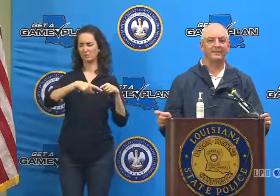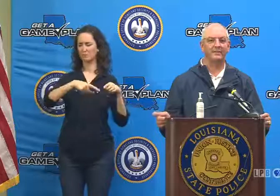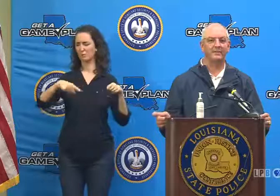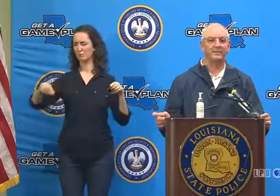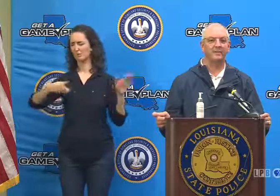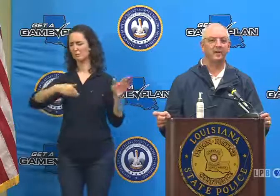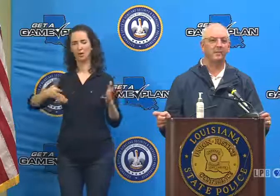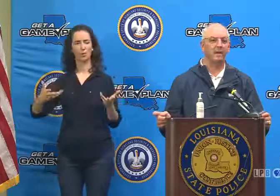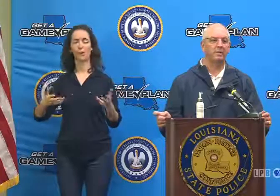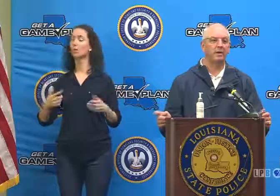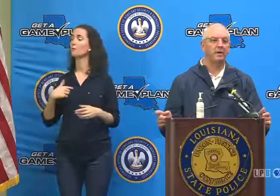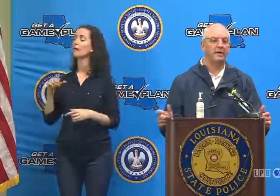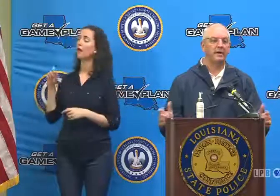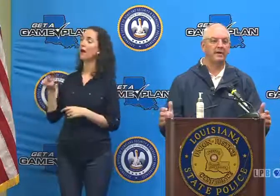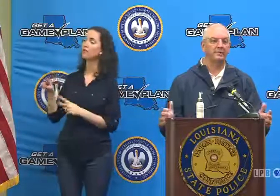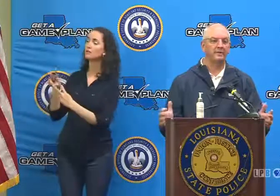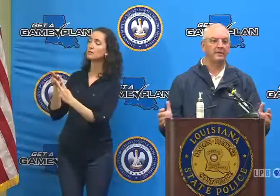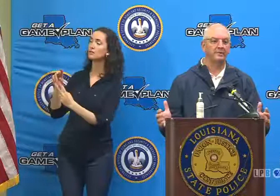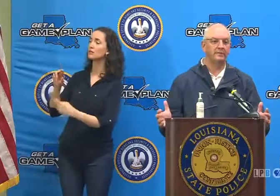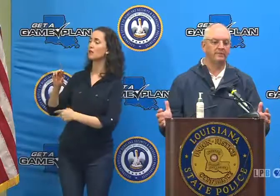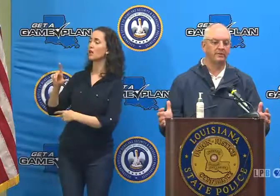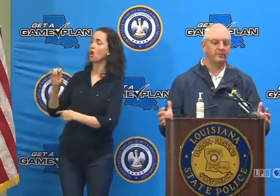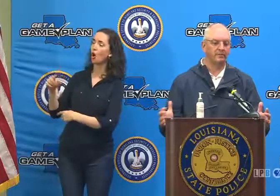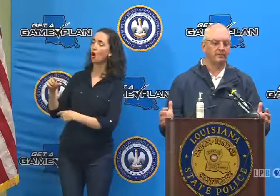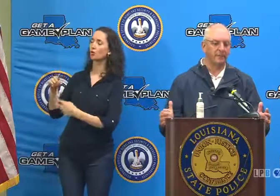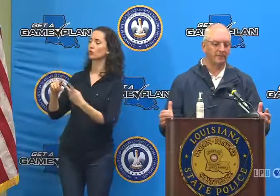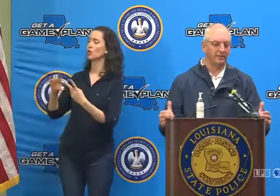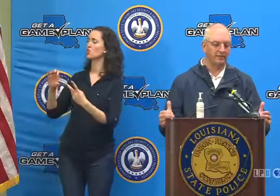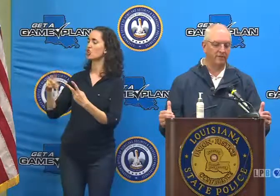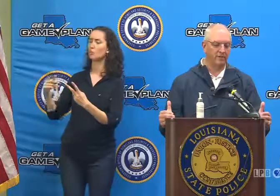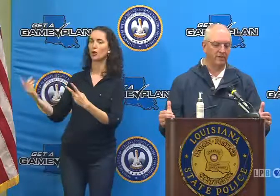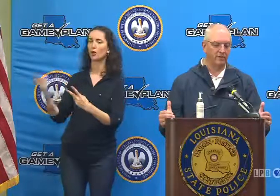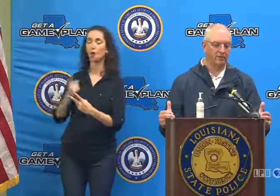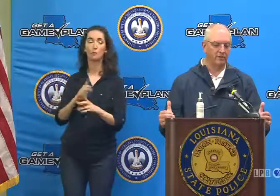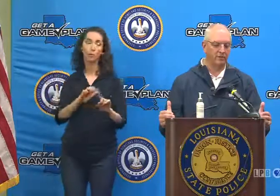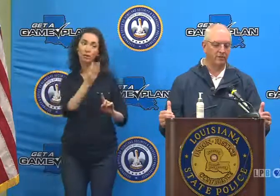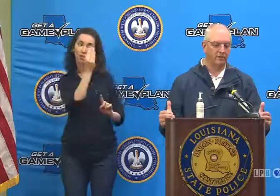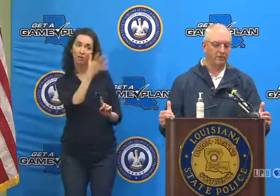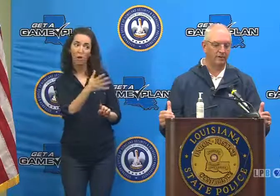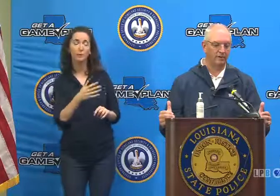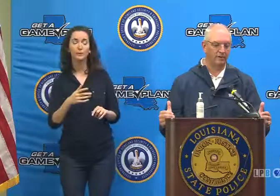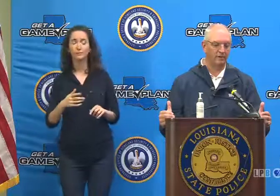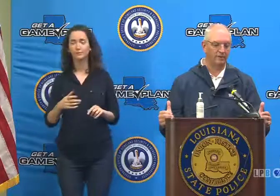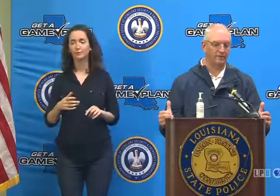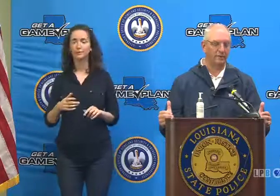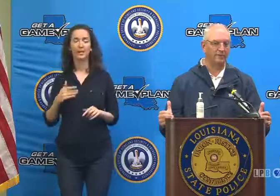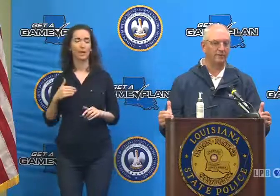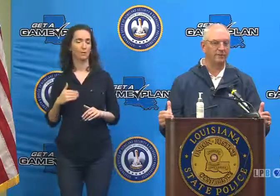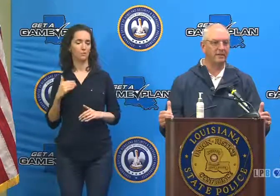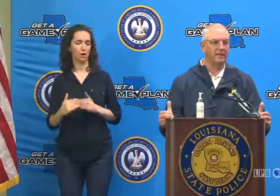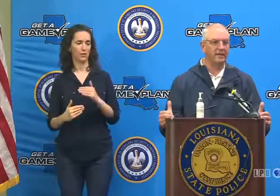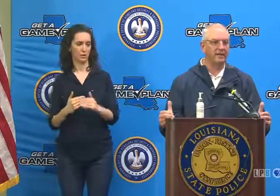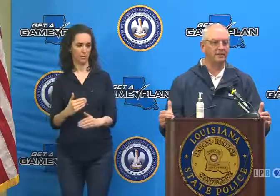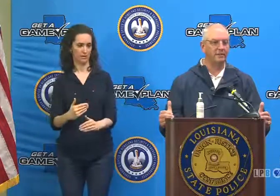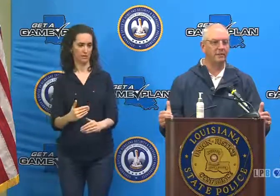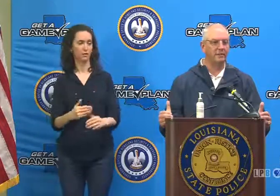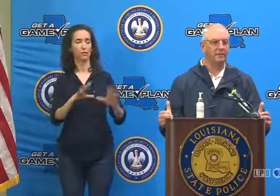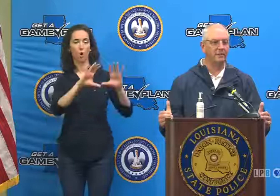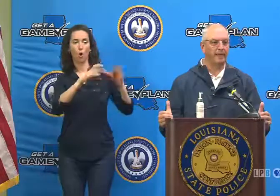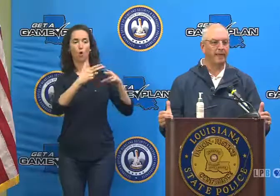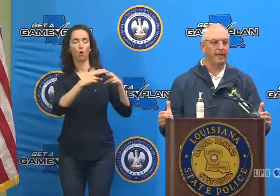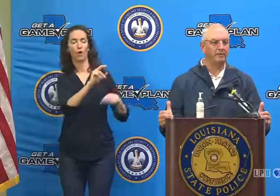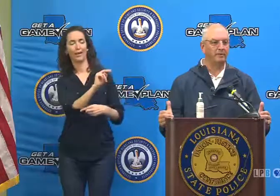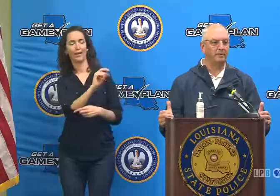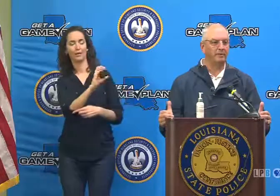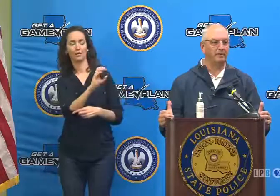and or Chip to come up. It's a process that you go through where the NRCS typically